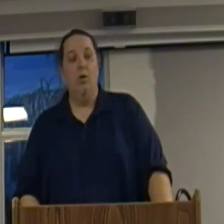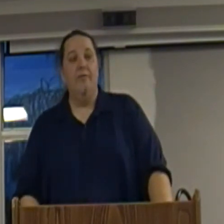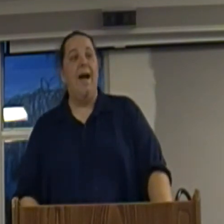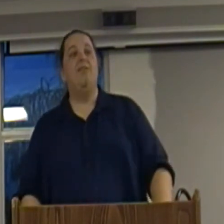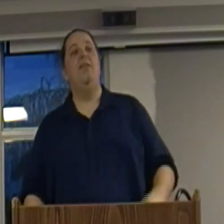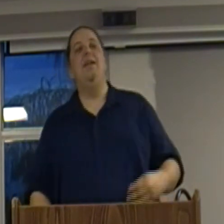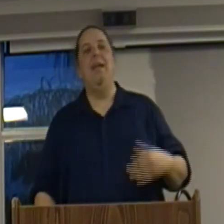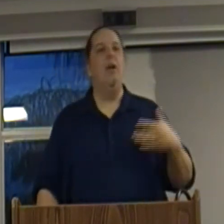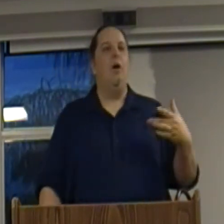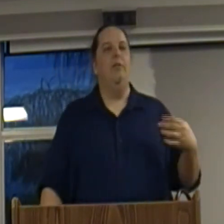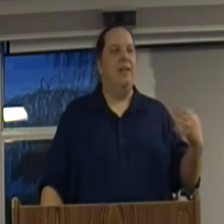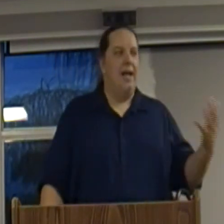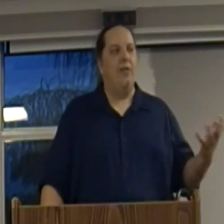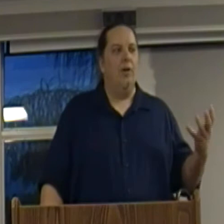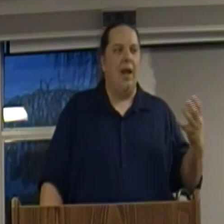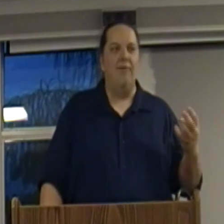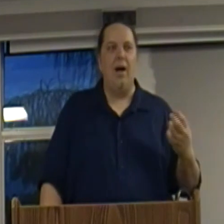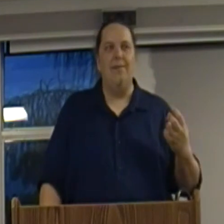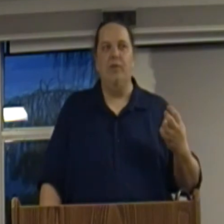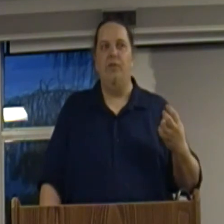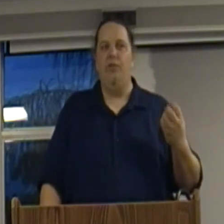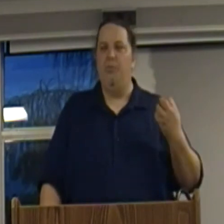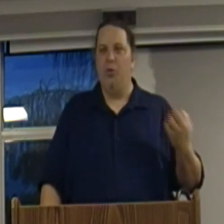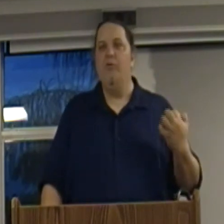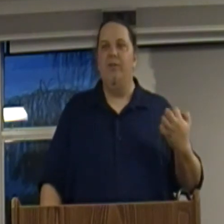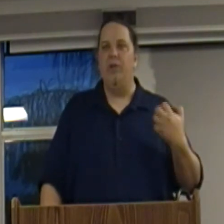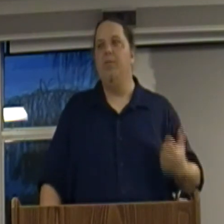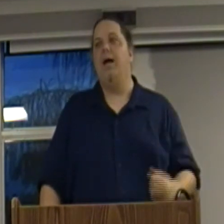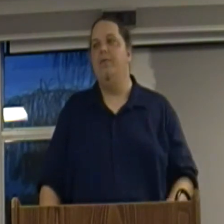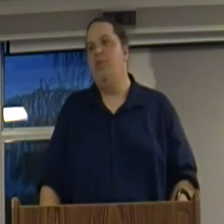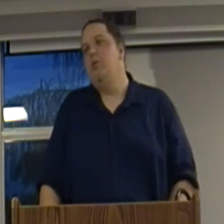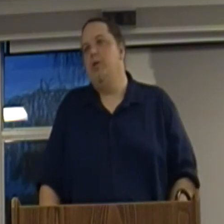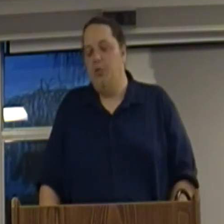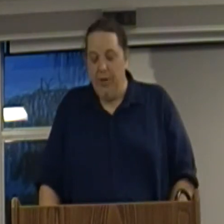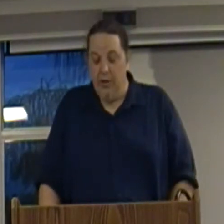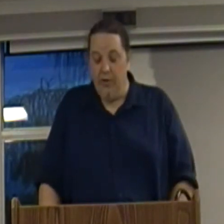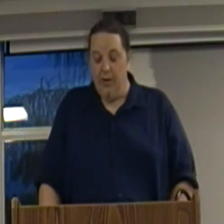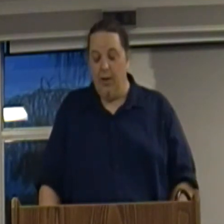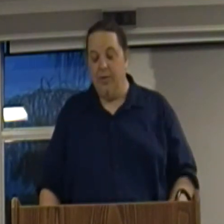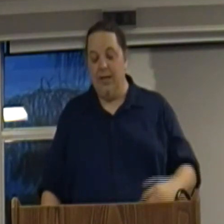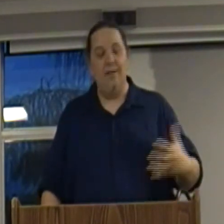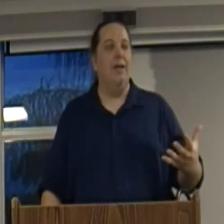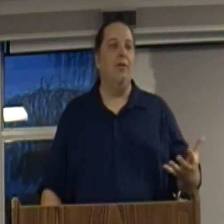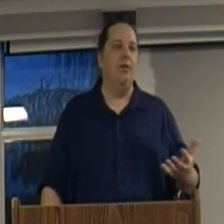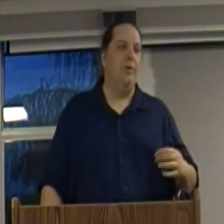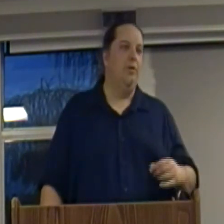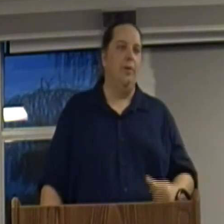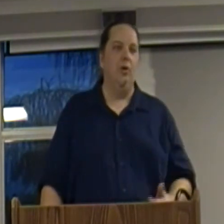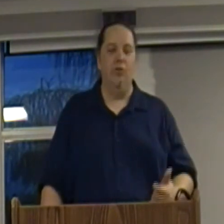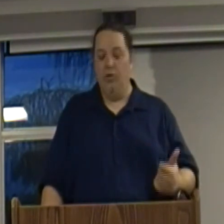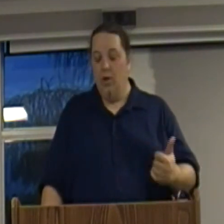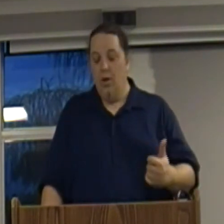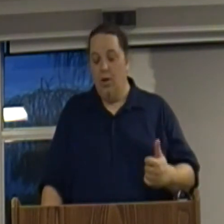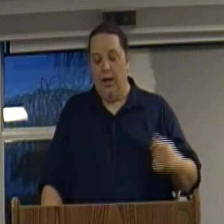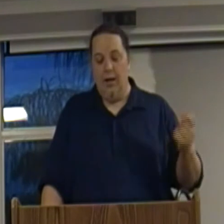or the fact that they get together and have conferences is proof of some kind of secret conspiracy, like when they get together at the Bilderbergers, um,